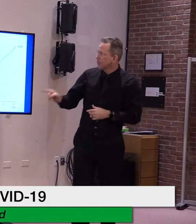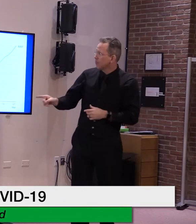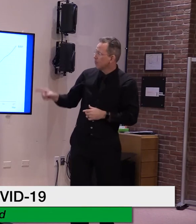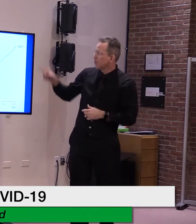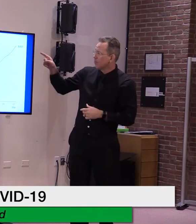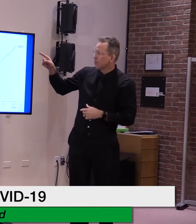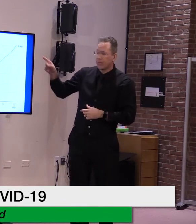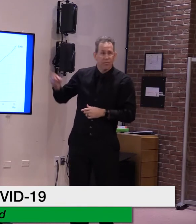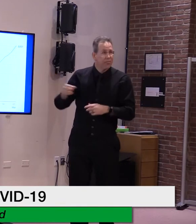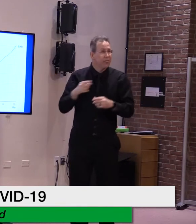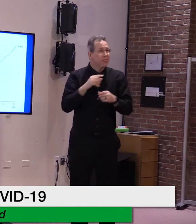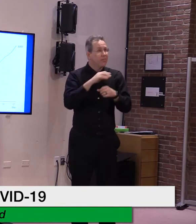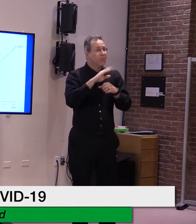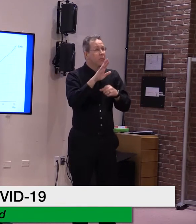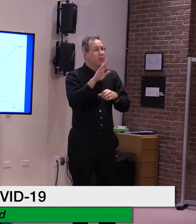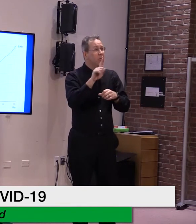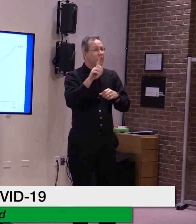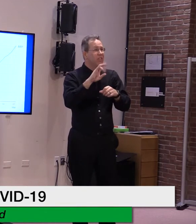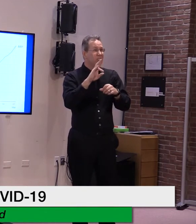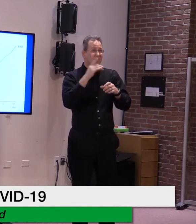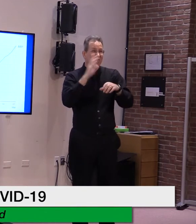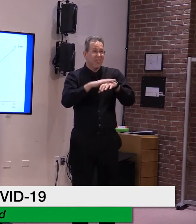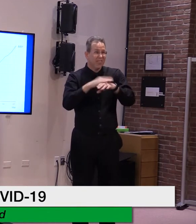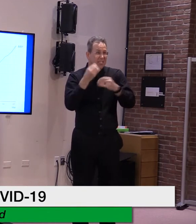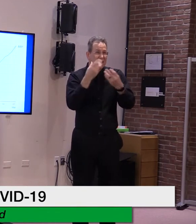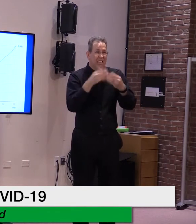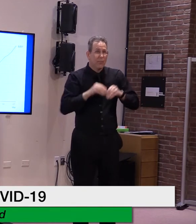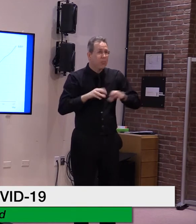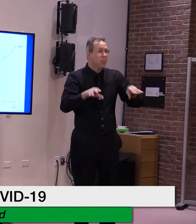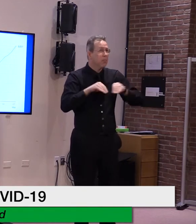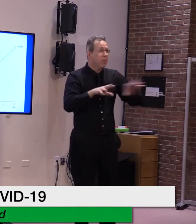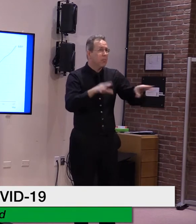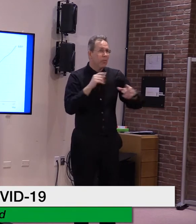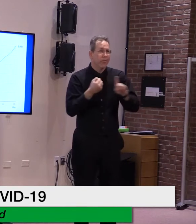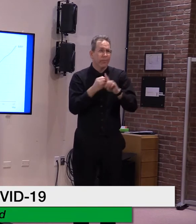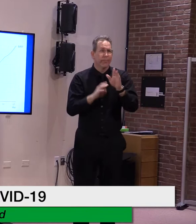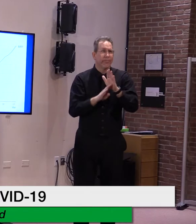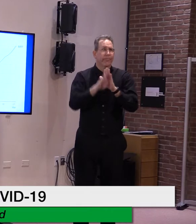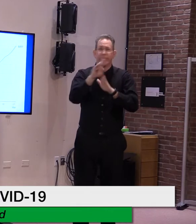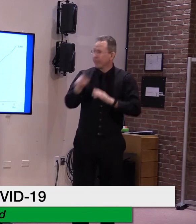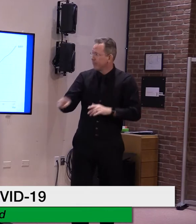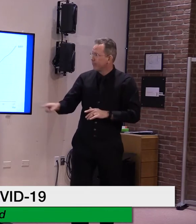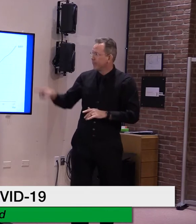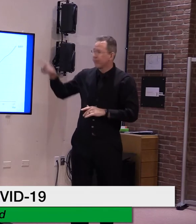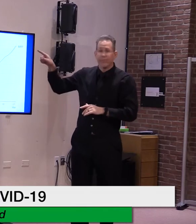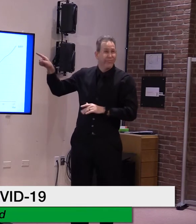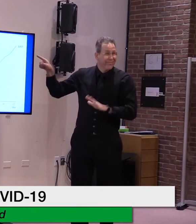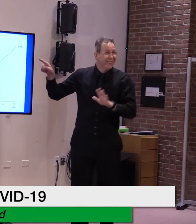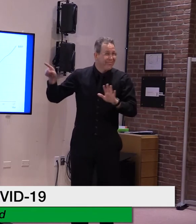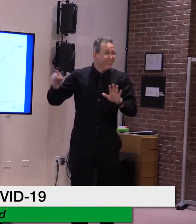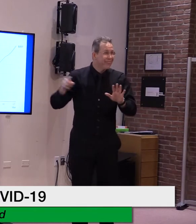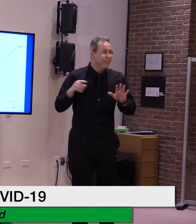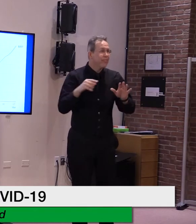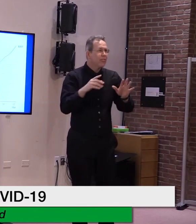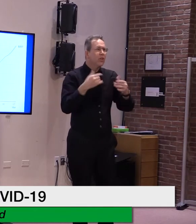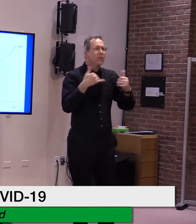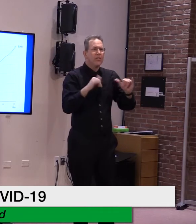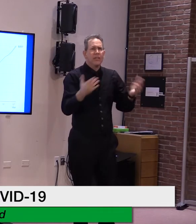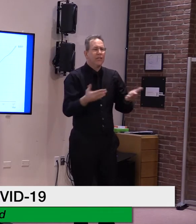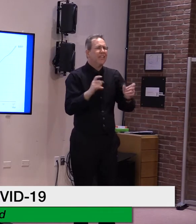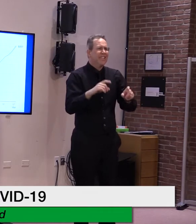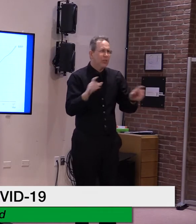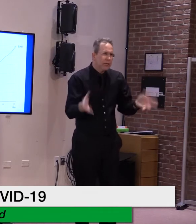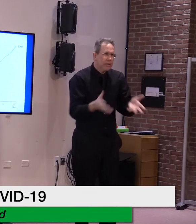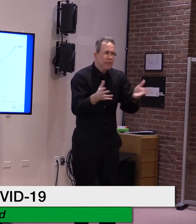still real. And we need to do everything we can to protect ourselves and our communities by following the public health guidance and getting vaccinated